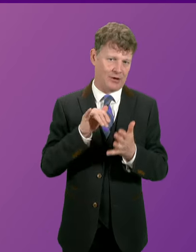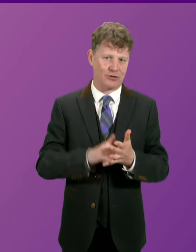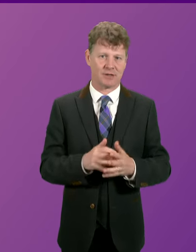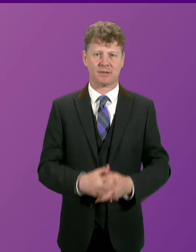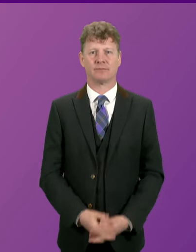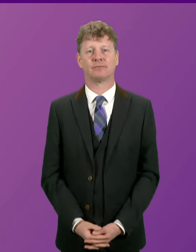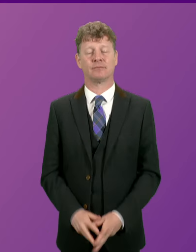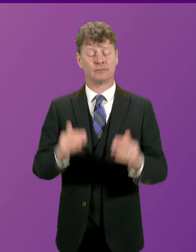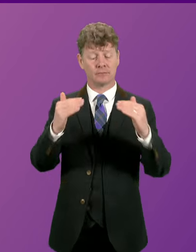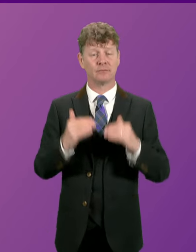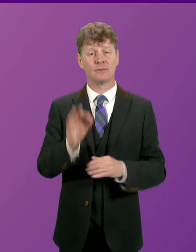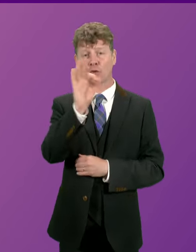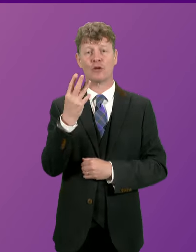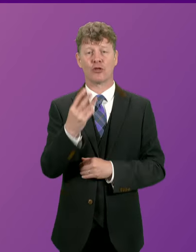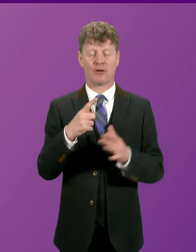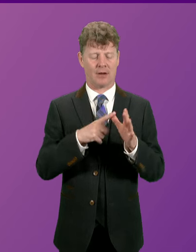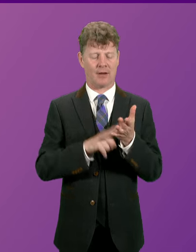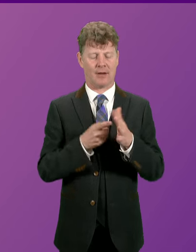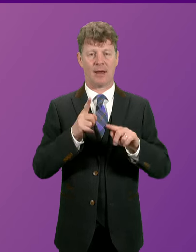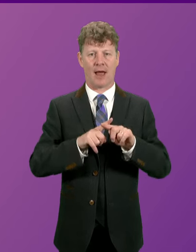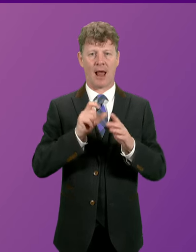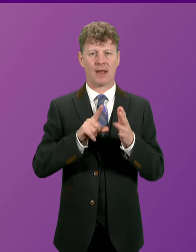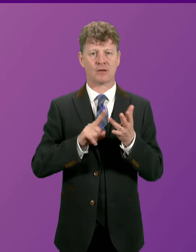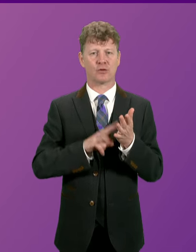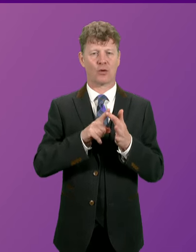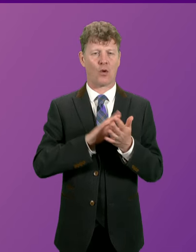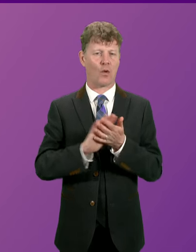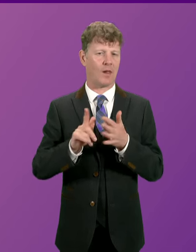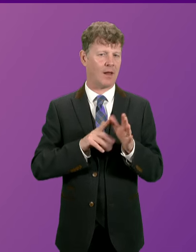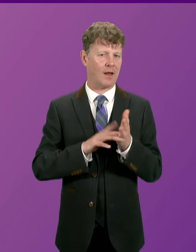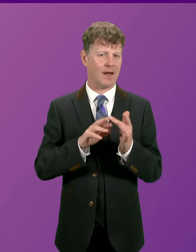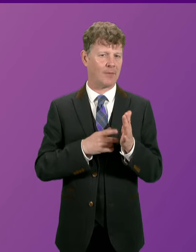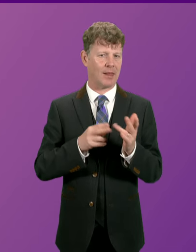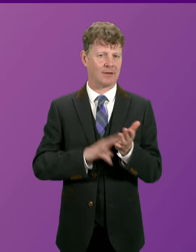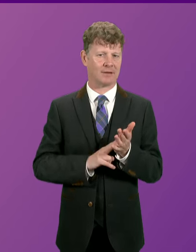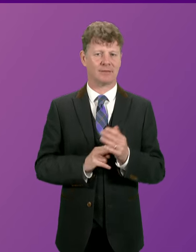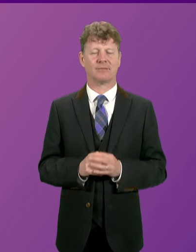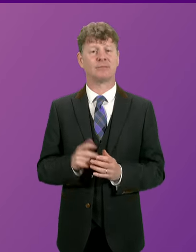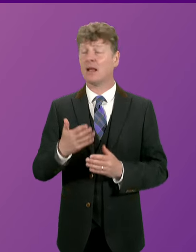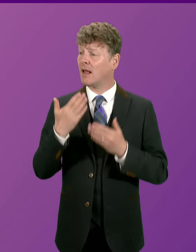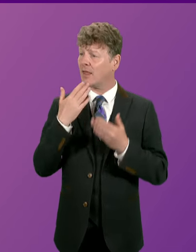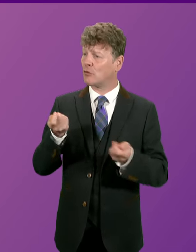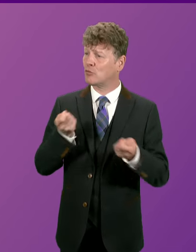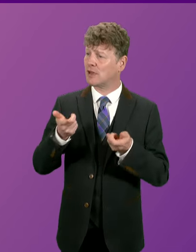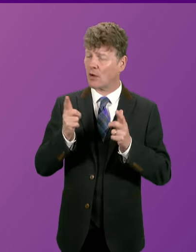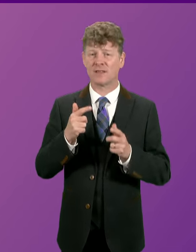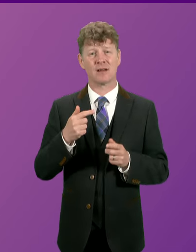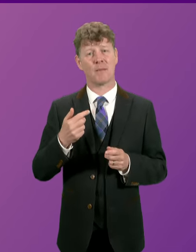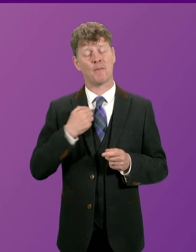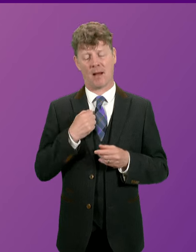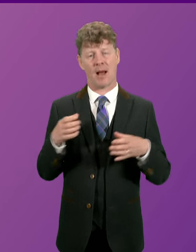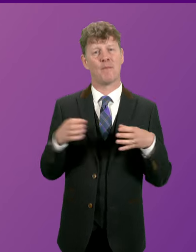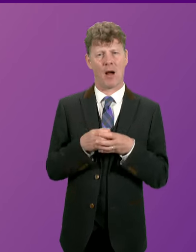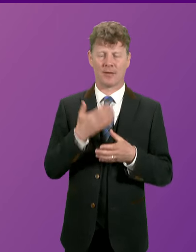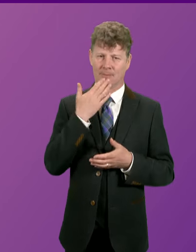Question number three, Alex Cole-Hamilton. Thank you, presiding officer. And can I start by expressing my party's condolences